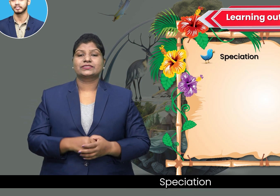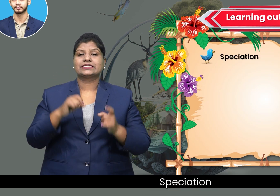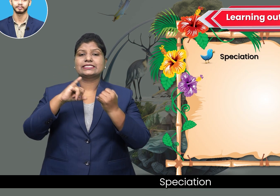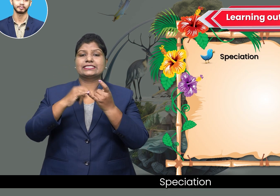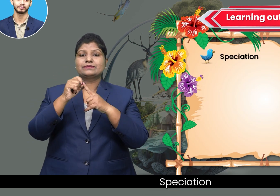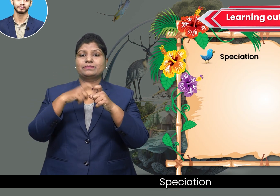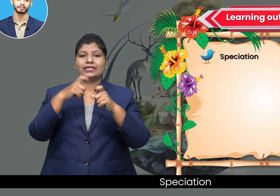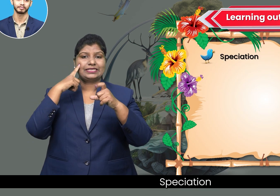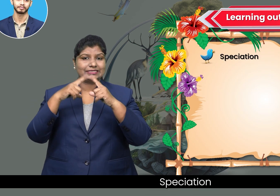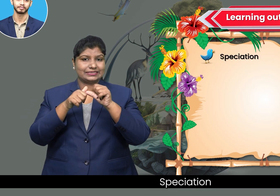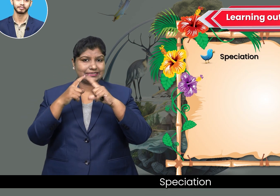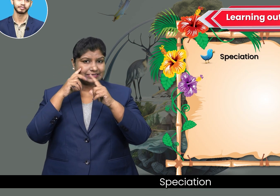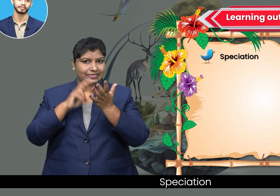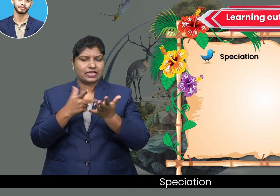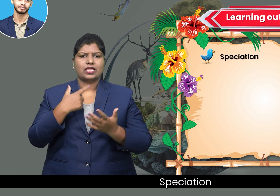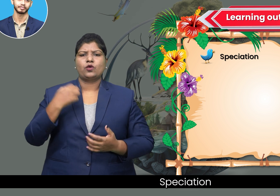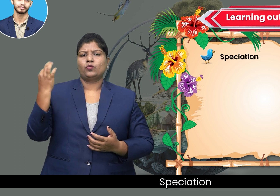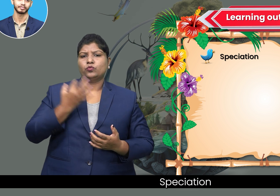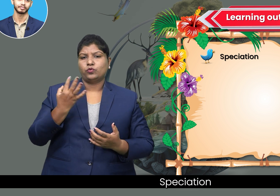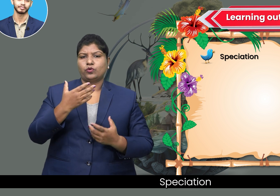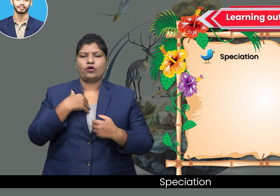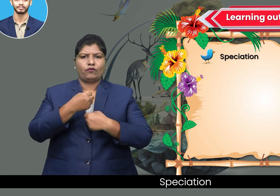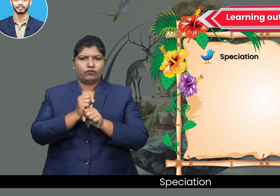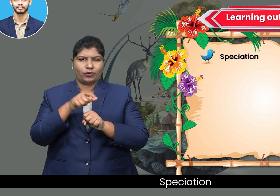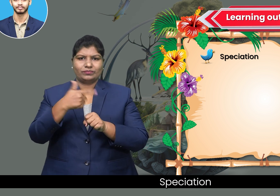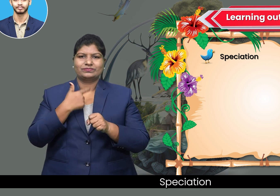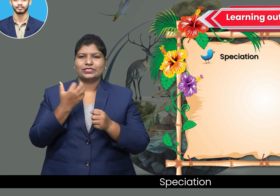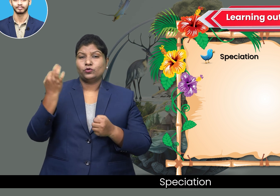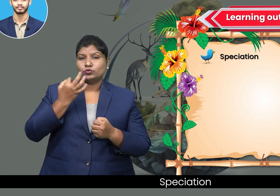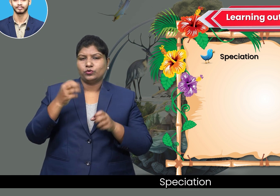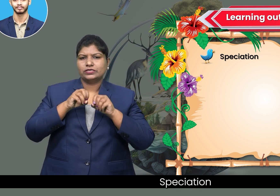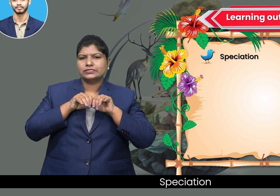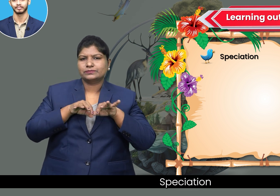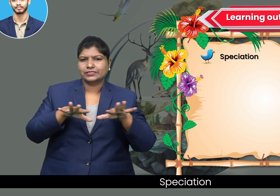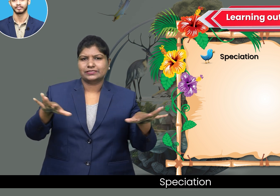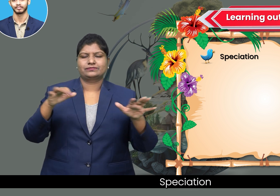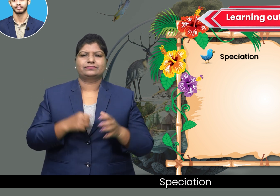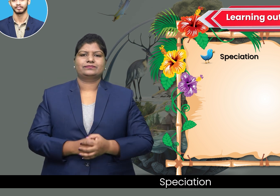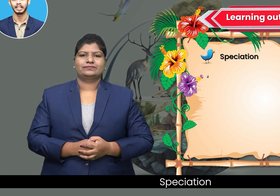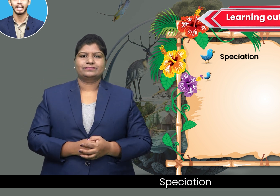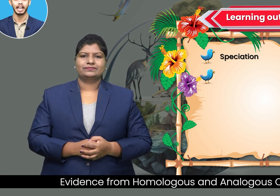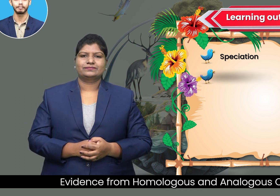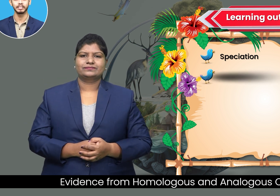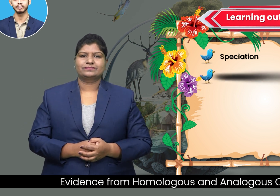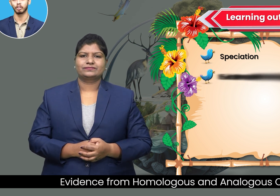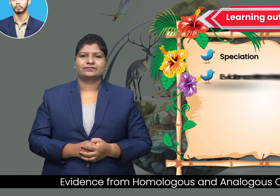evidence from